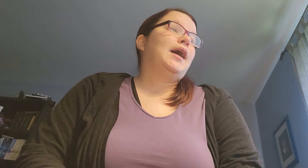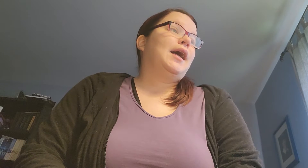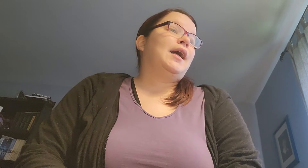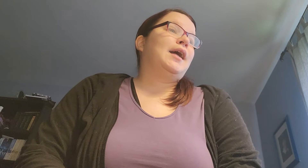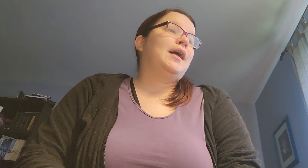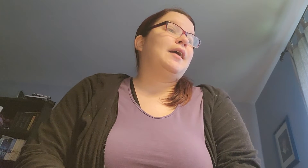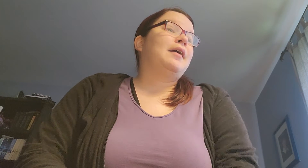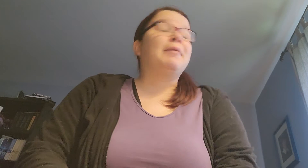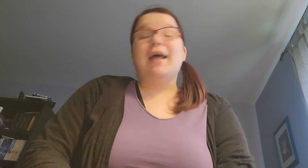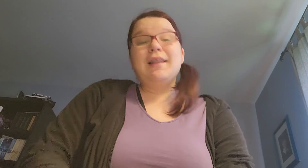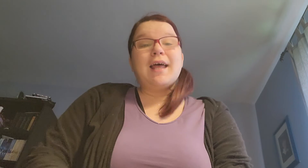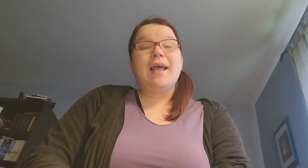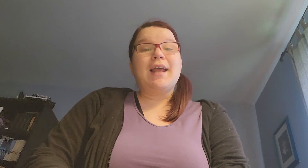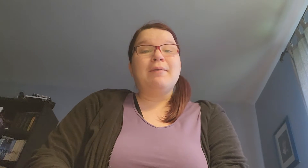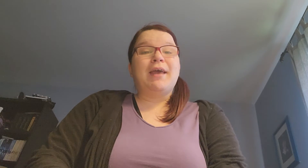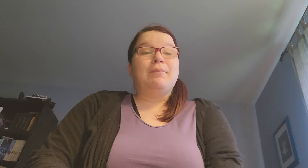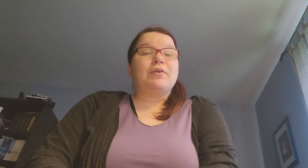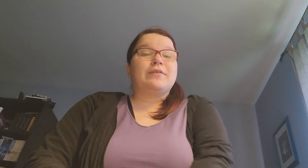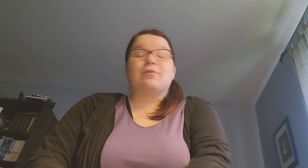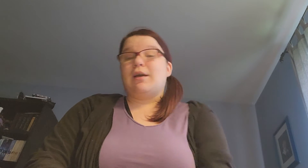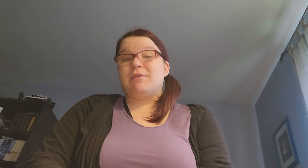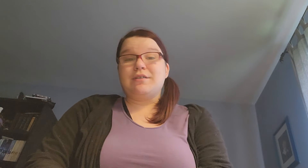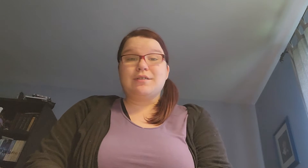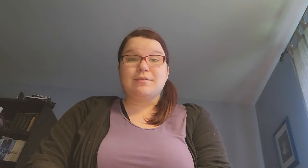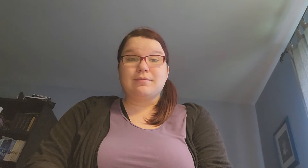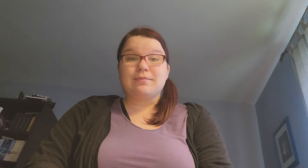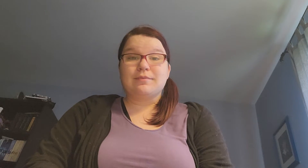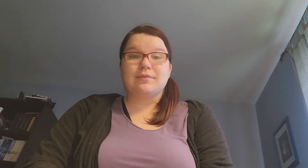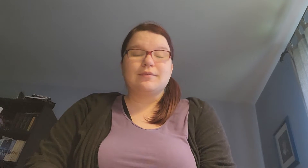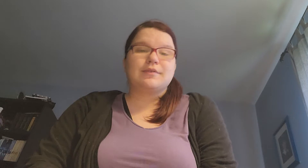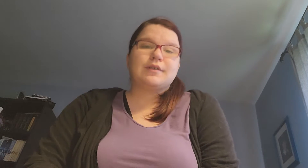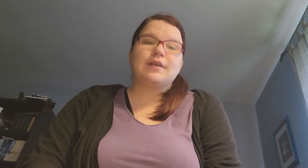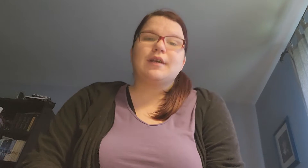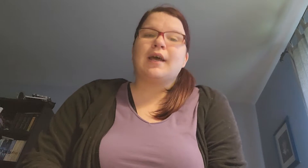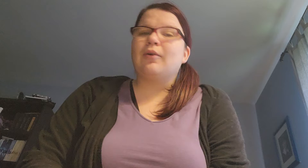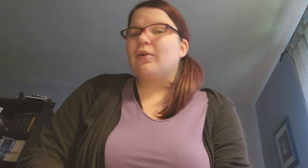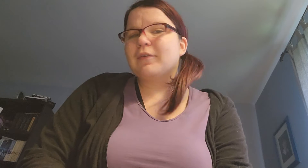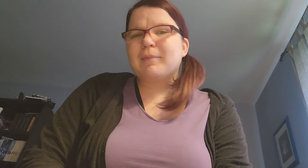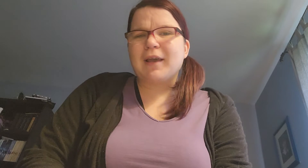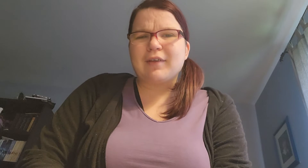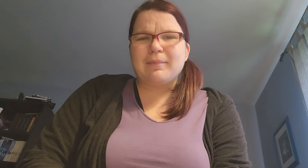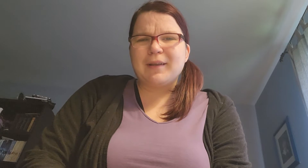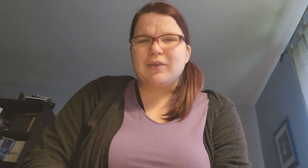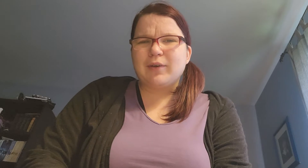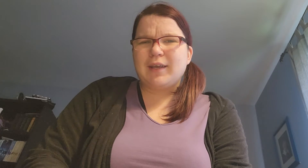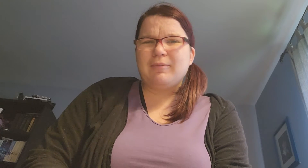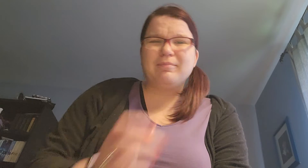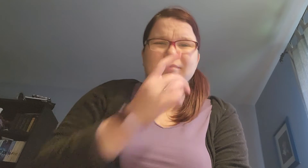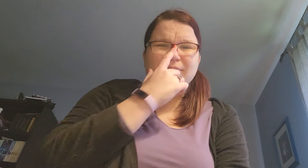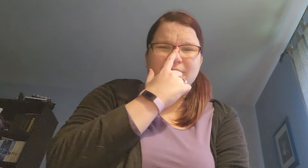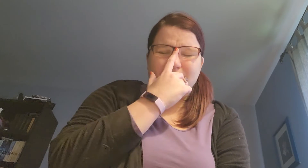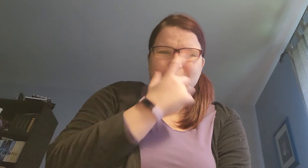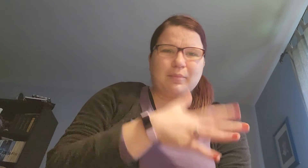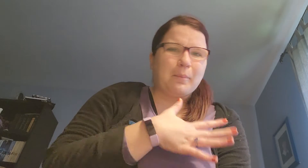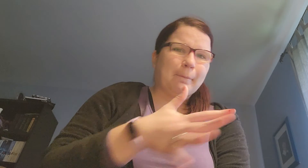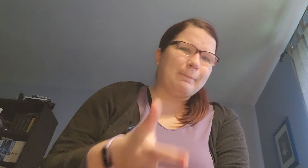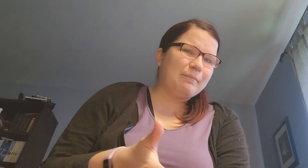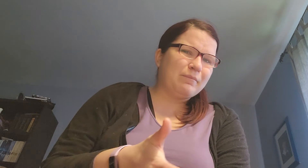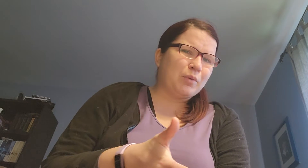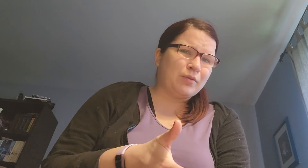Uh, I'm glad that I'm getting more subscribers. I don't know if it's because I've been doing more